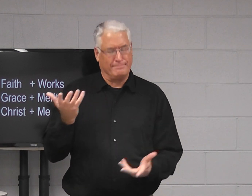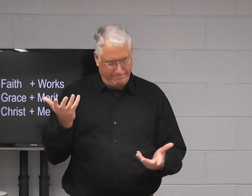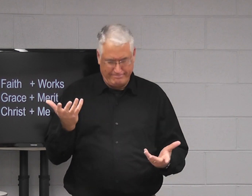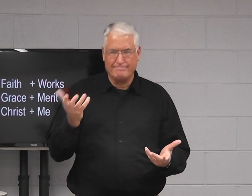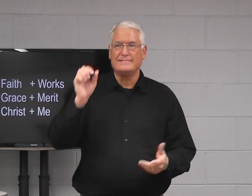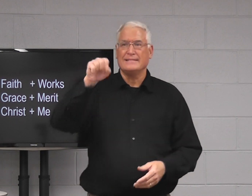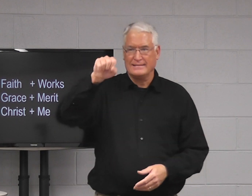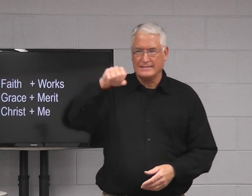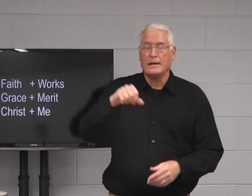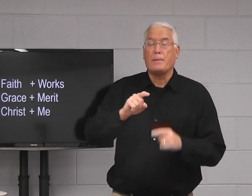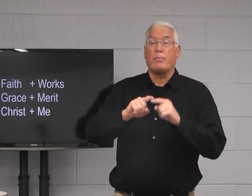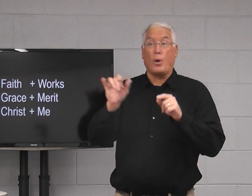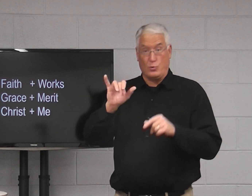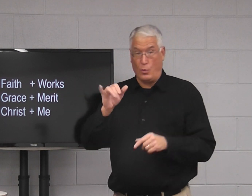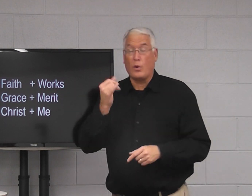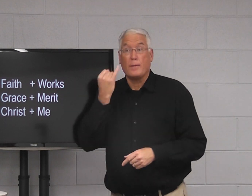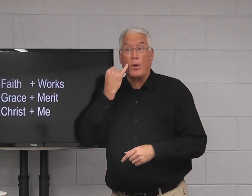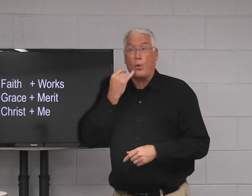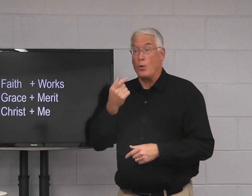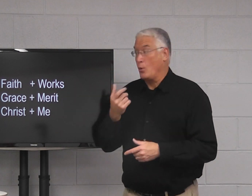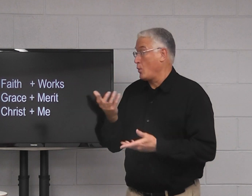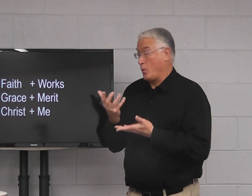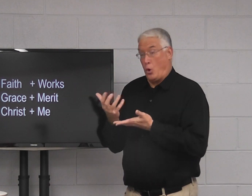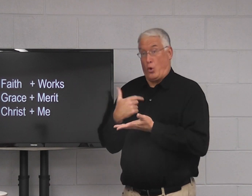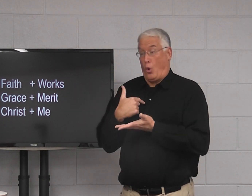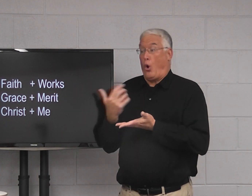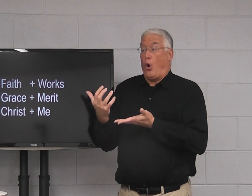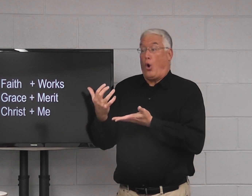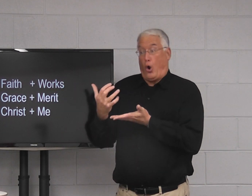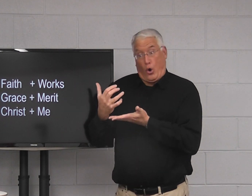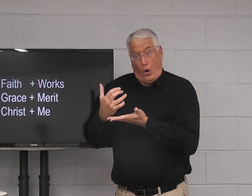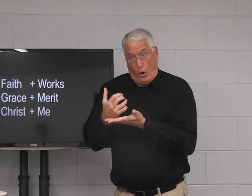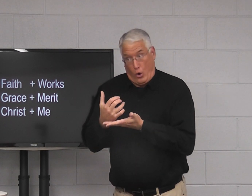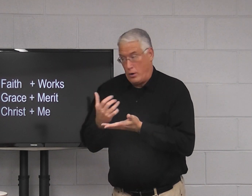power then? But also, if we,